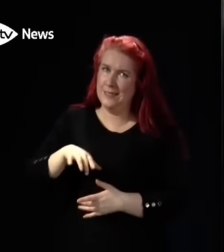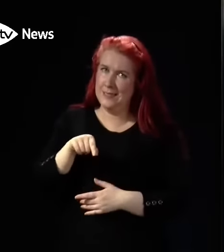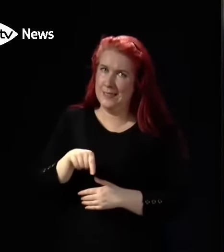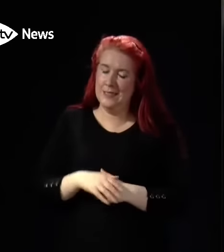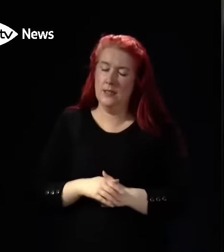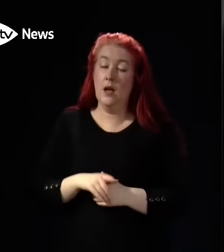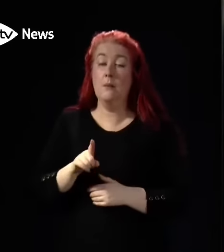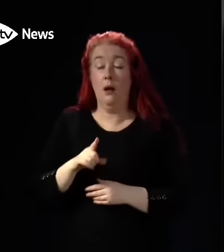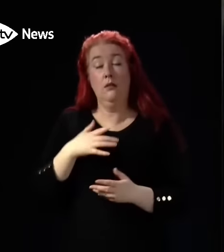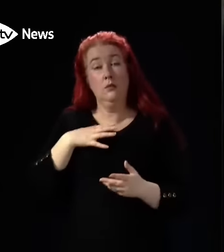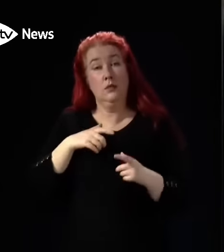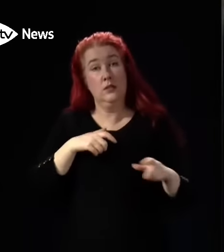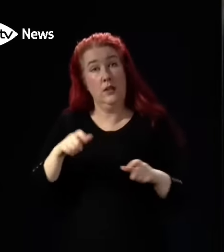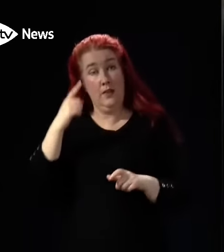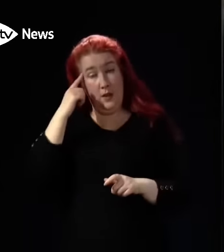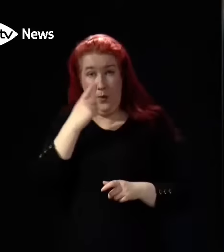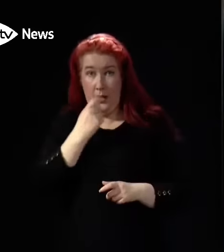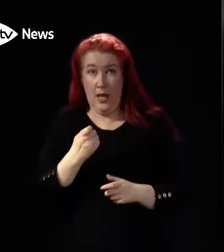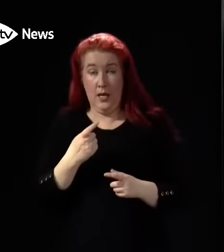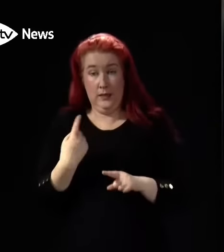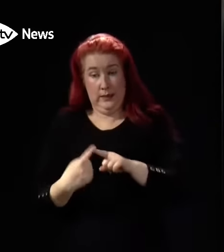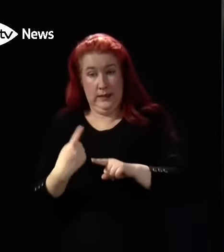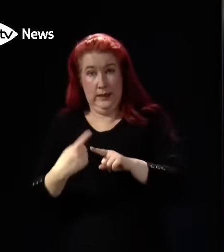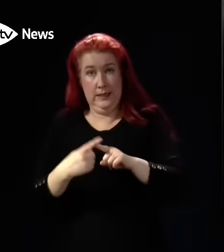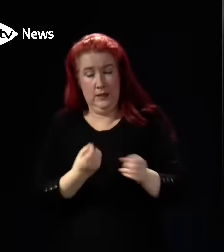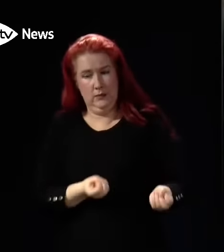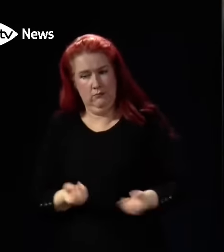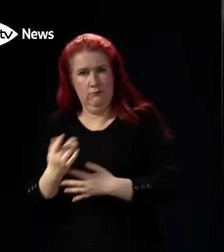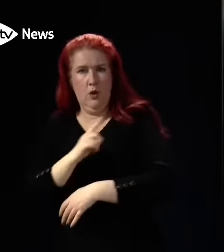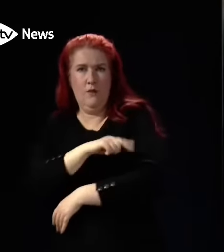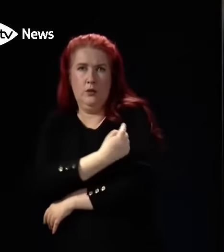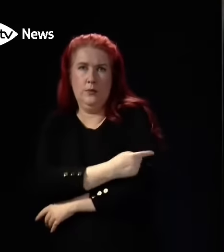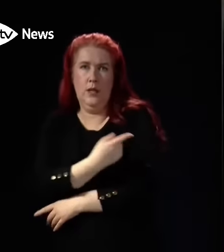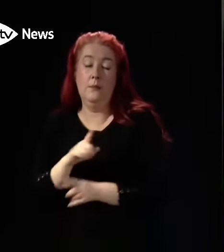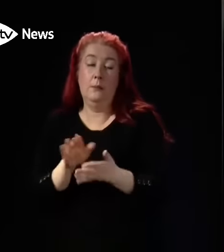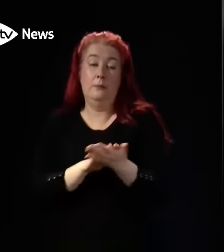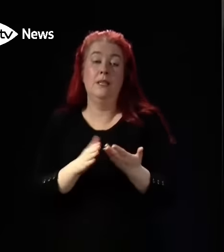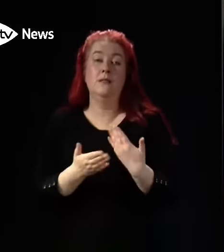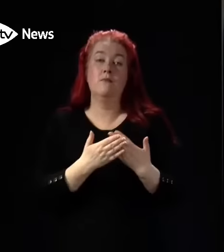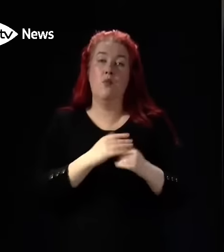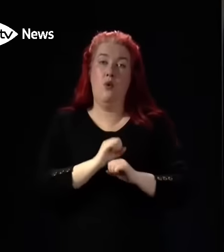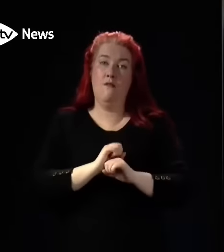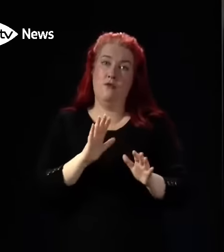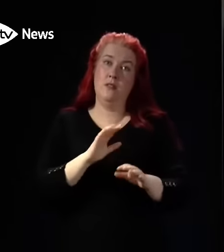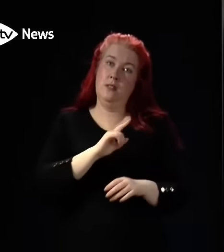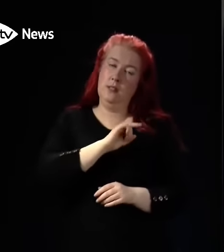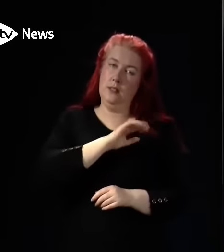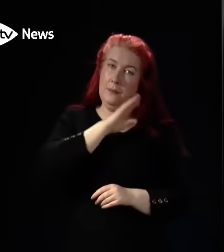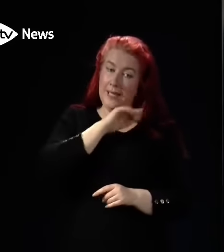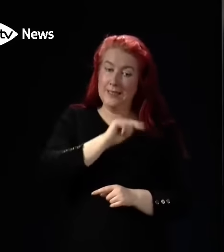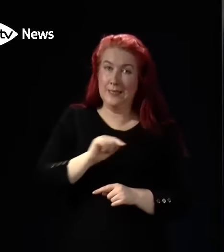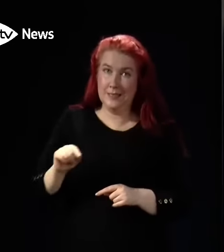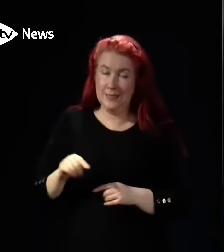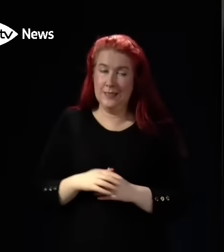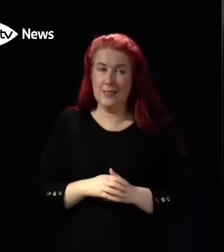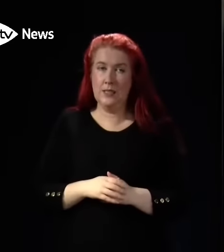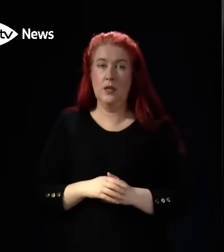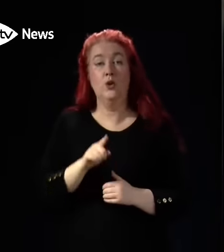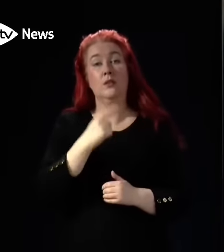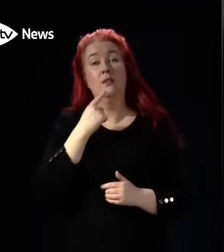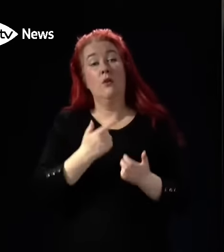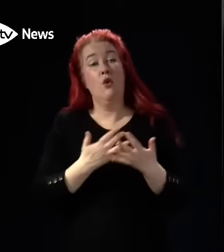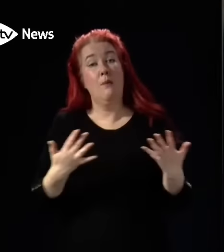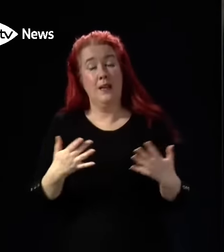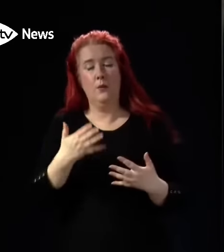to speed up discharge in the interest of patients, but also to free up capacity in hospitals. In terms of the scale of this, we want to secure as many